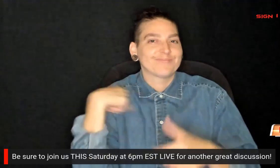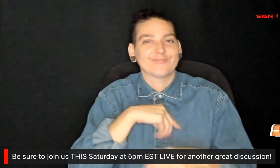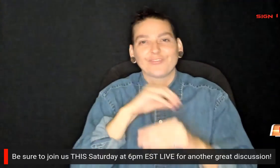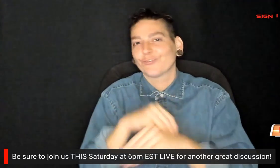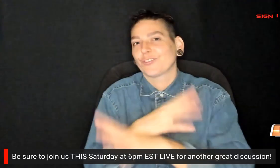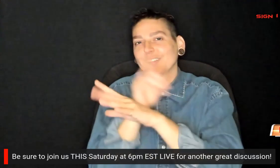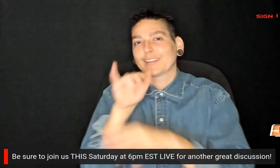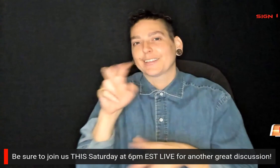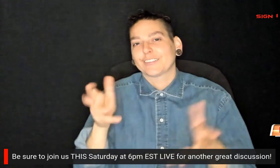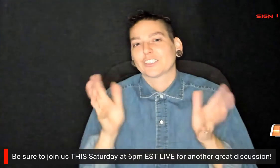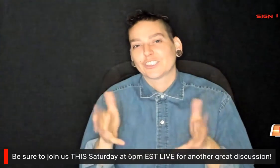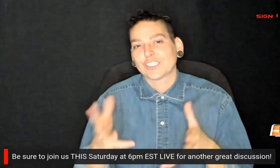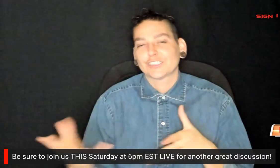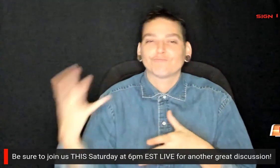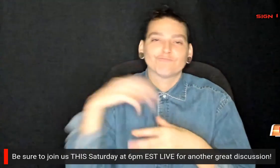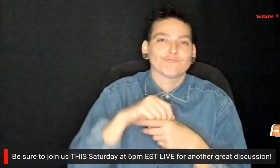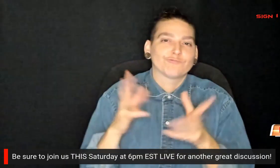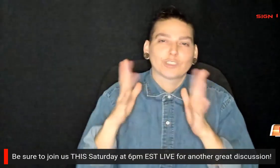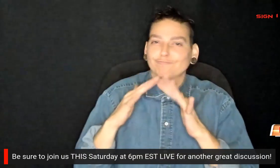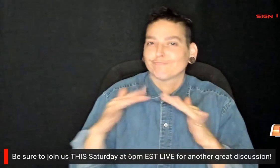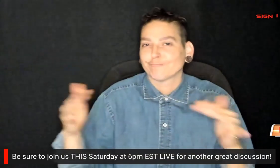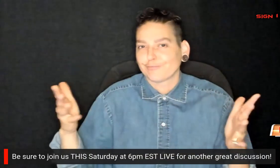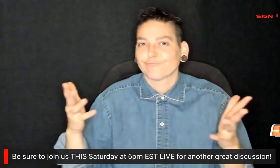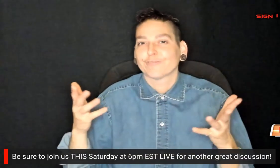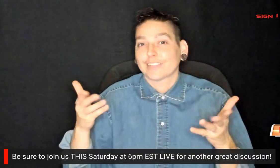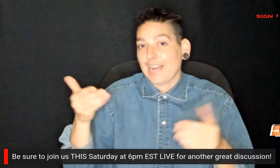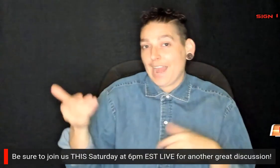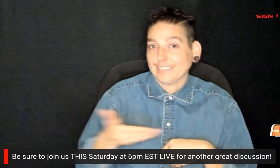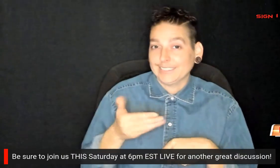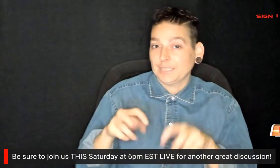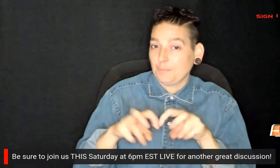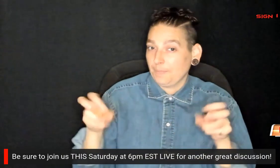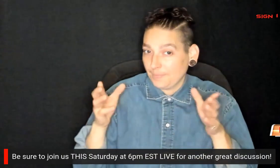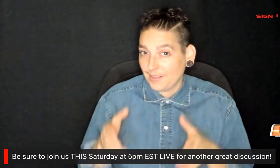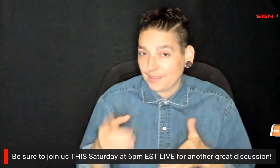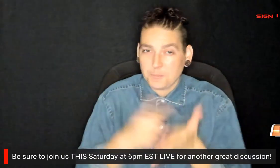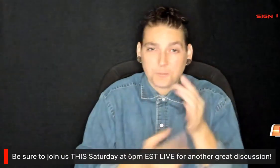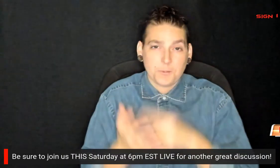live panel of diverse guests to discuss the hot topics of the week.